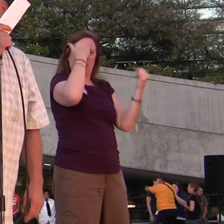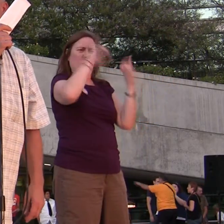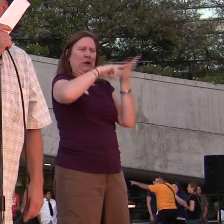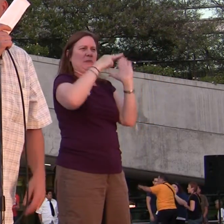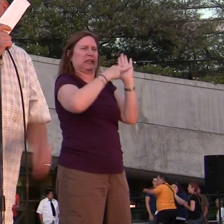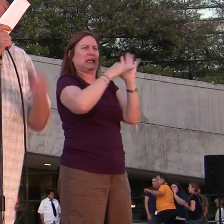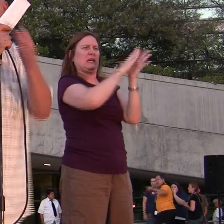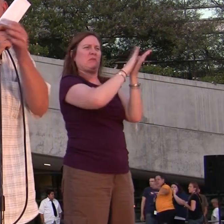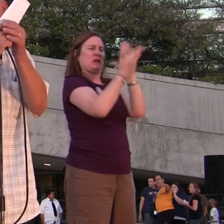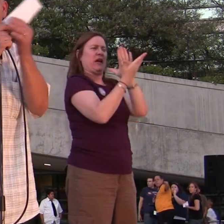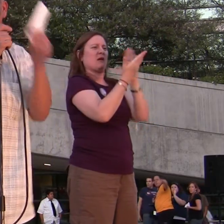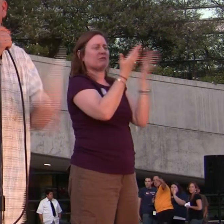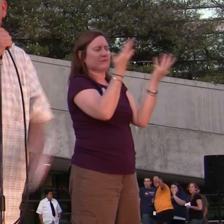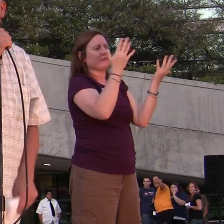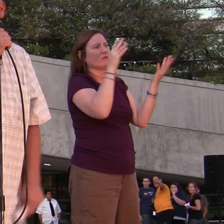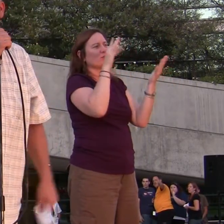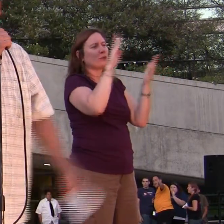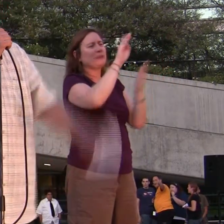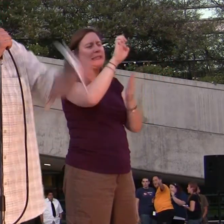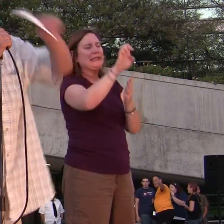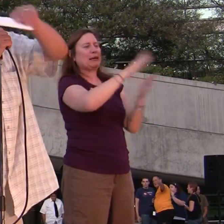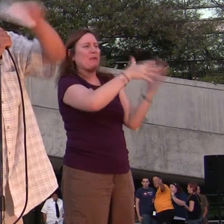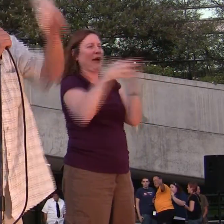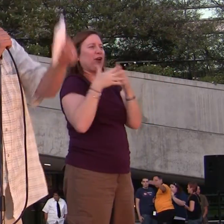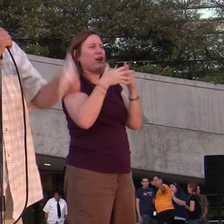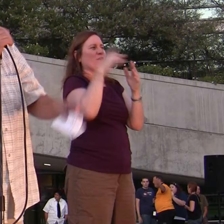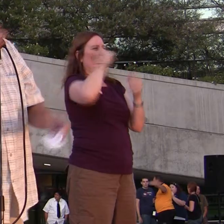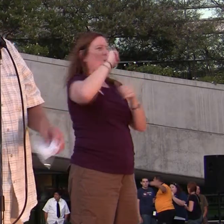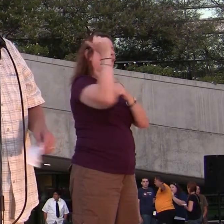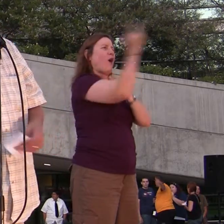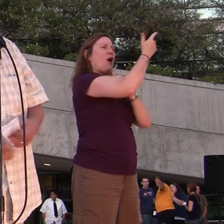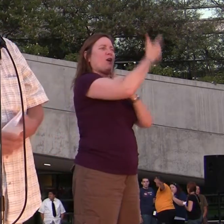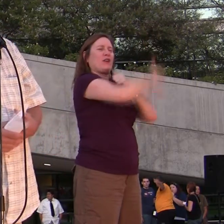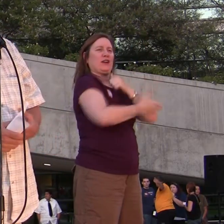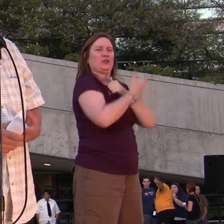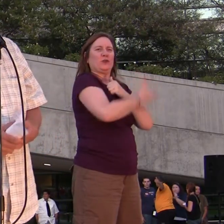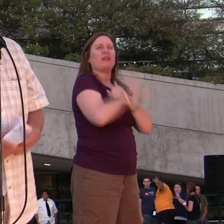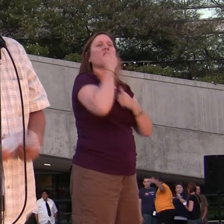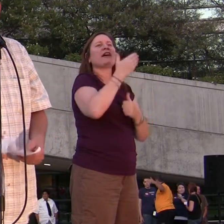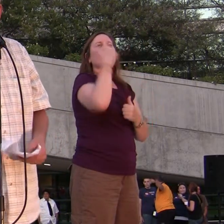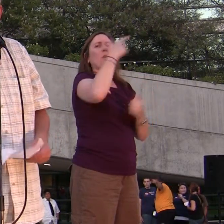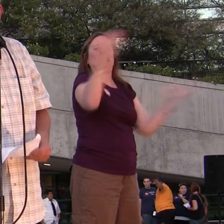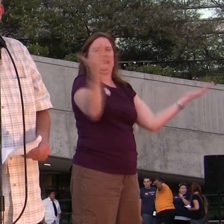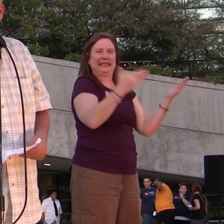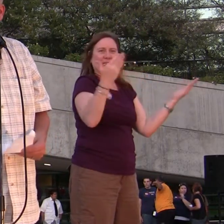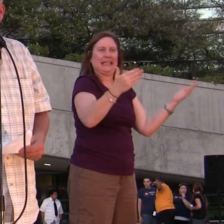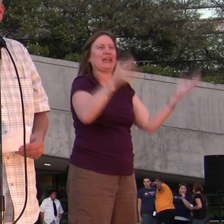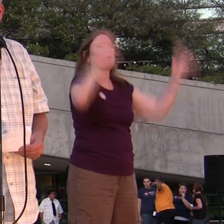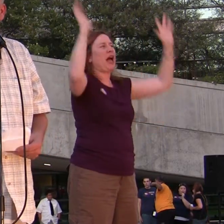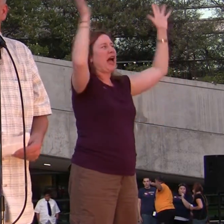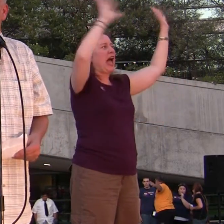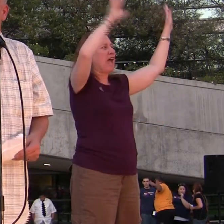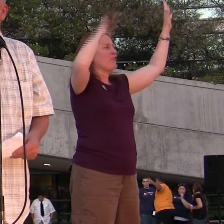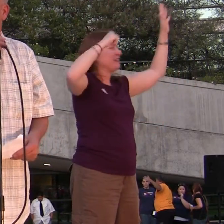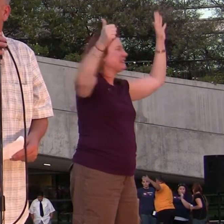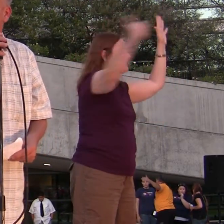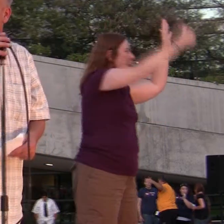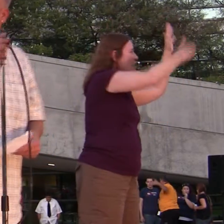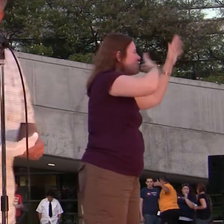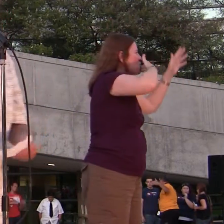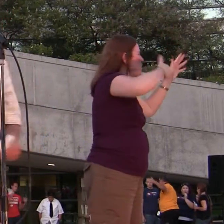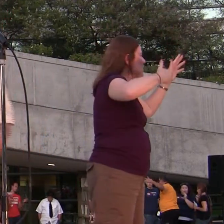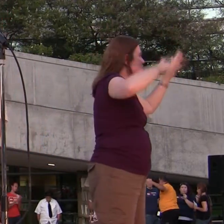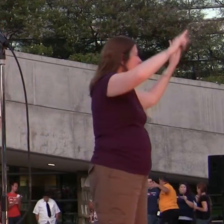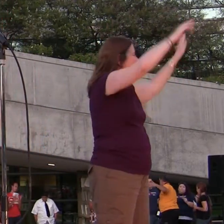what this means for the rest of the country. So, again, thank you all for being here. Give yourselves a big round of applause. You're awfully cute looking